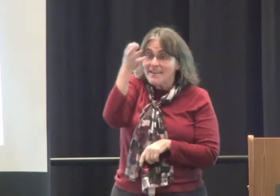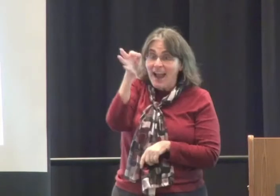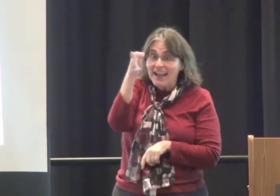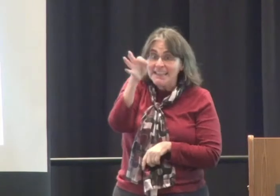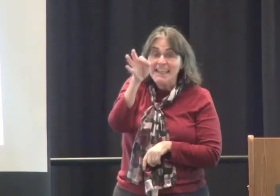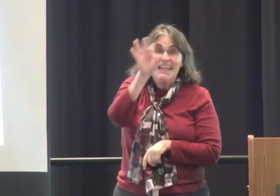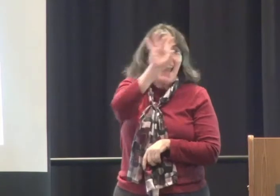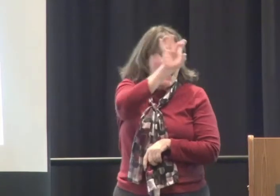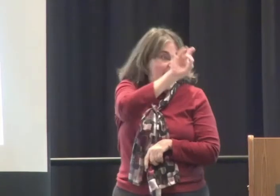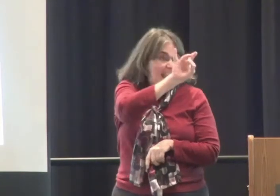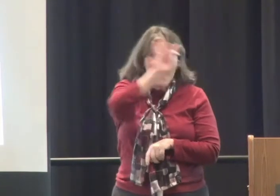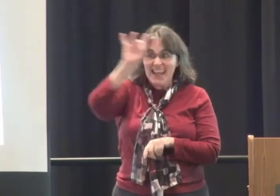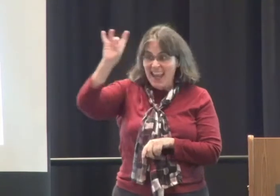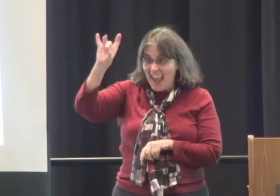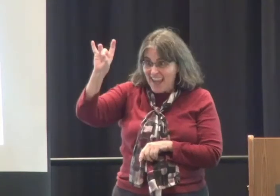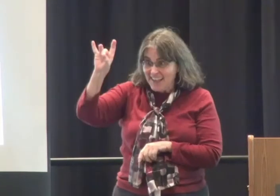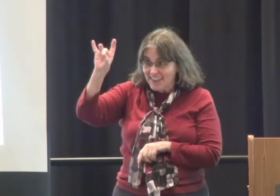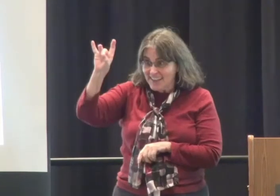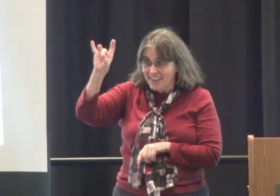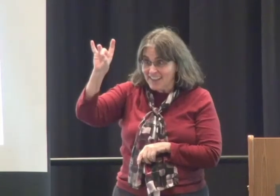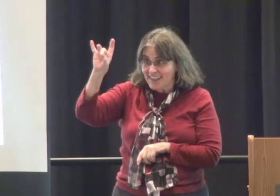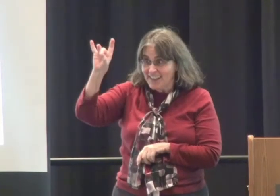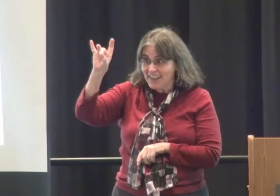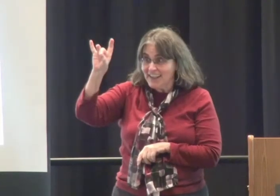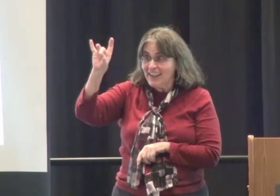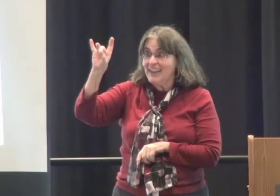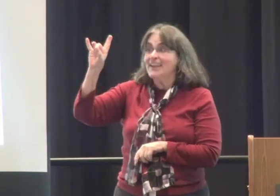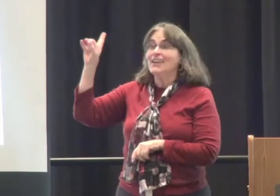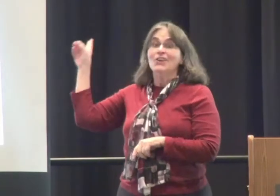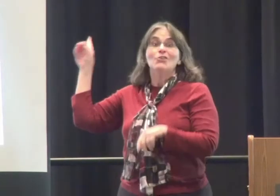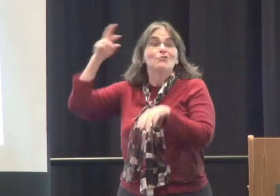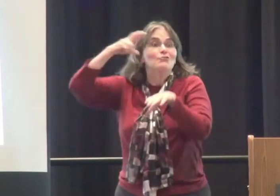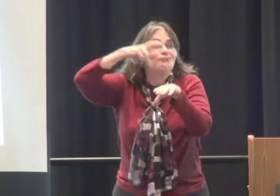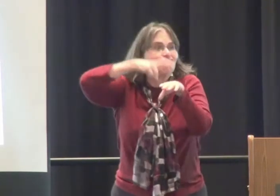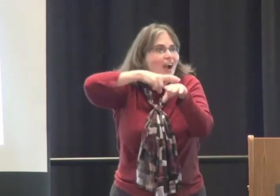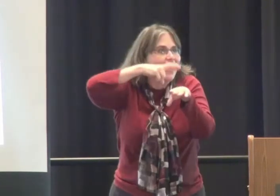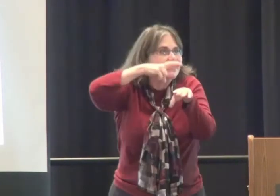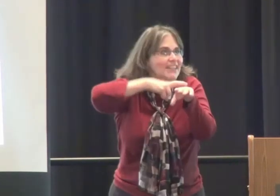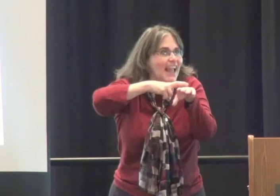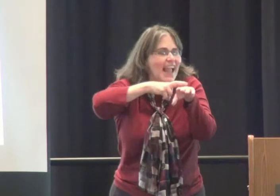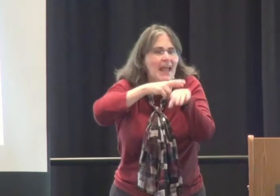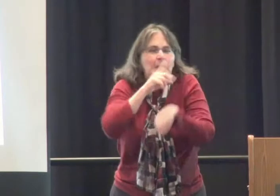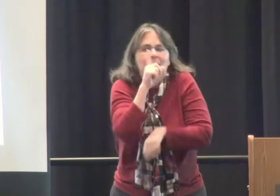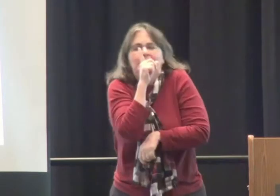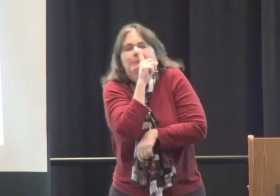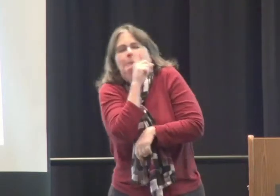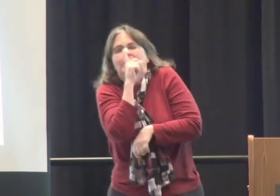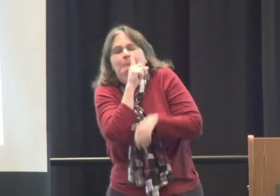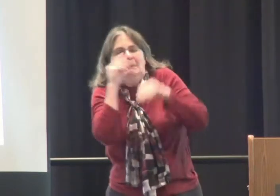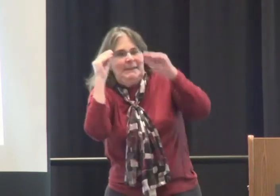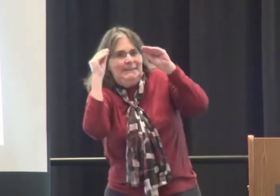correction. So as part of the curriculum, students had to do mock presentations or teaching demos.